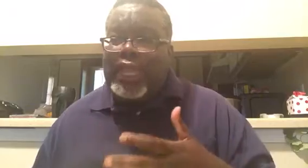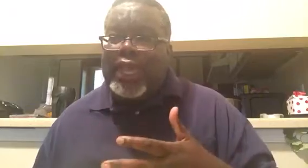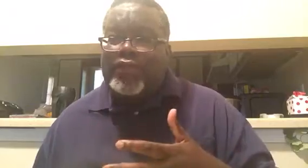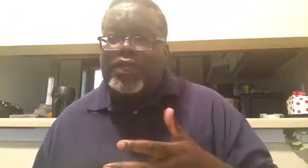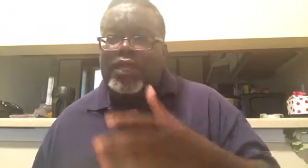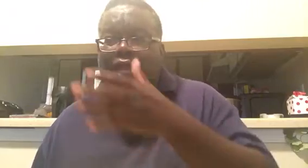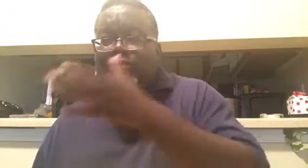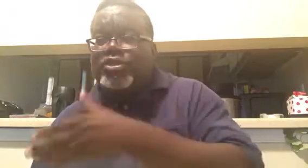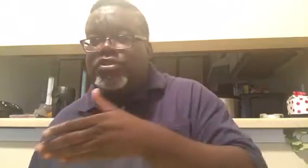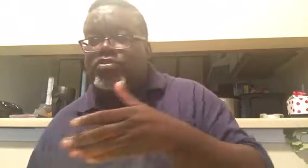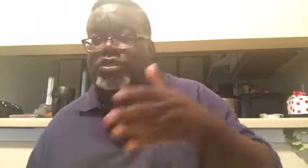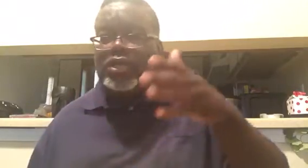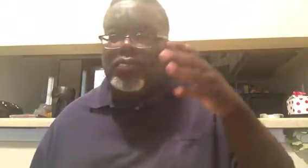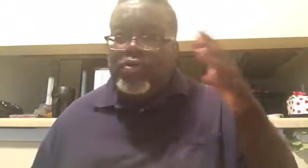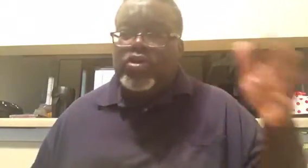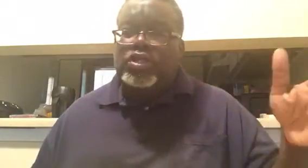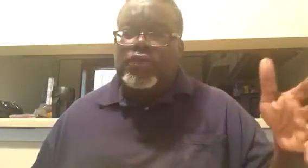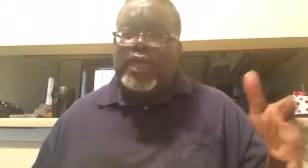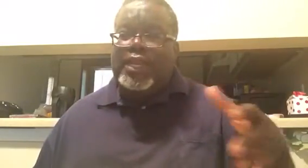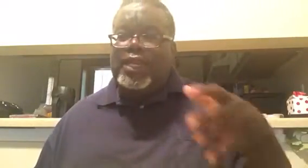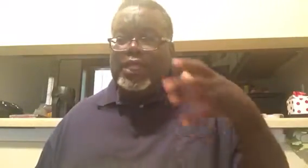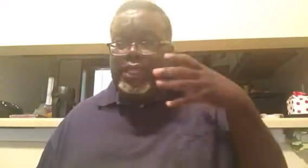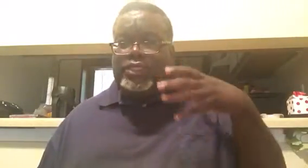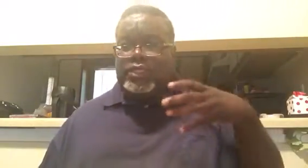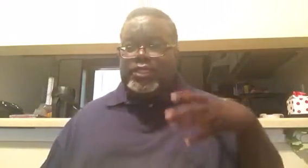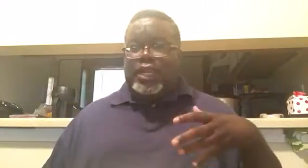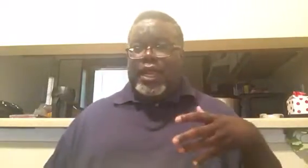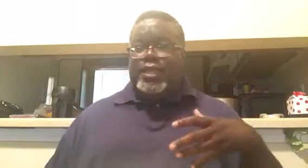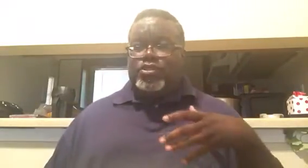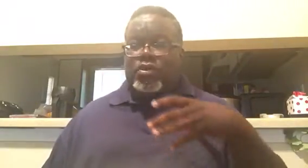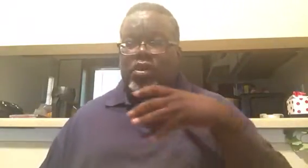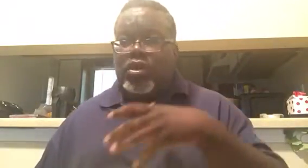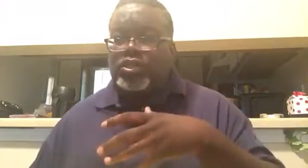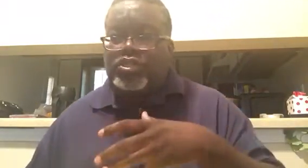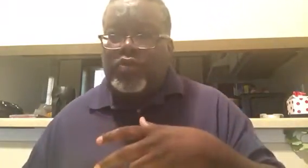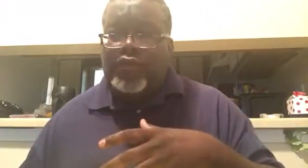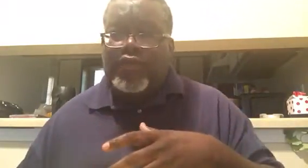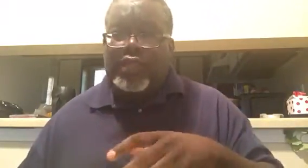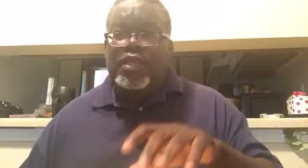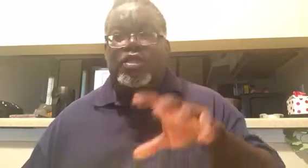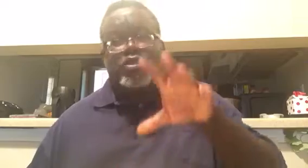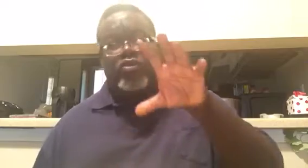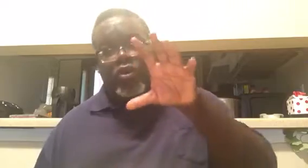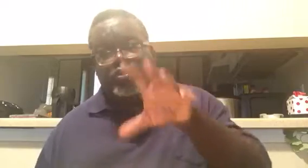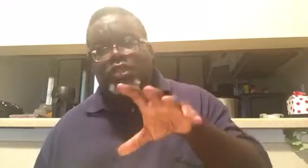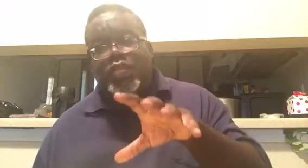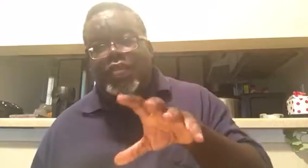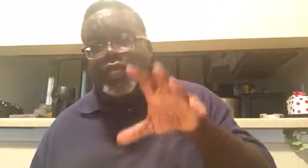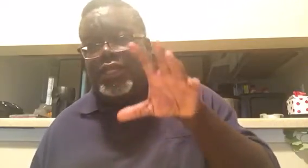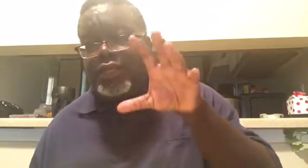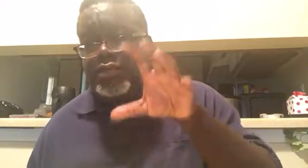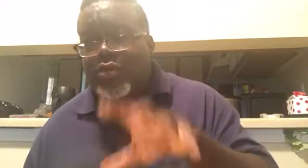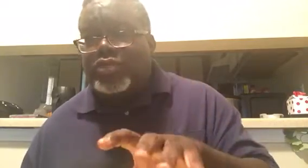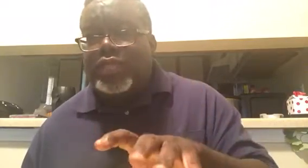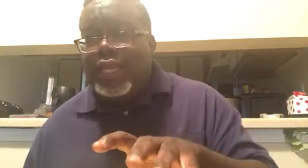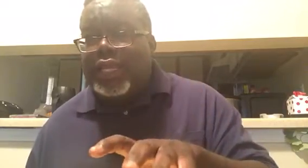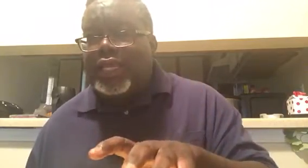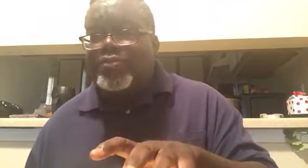gathered. I'm introducing a portion of that into this class on August 25th. So go to the link, go to the link. I'm